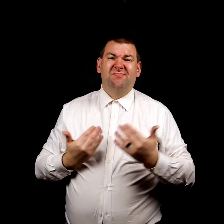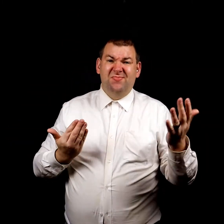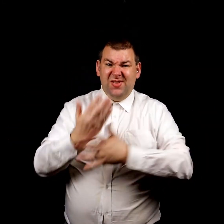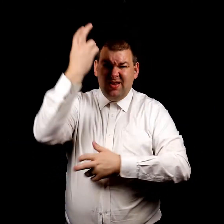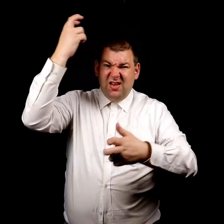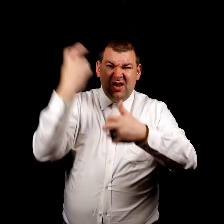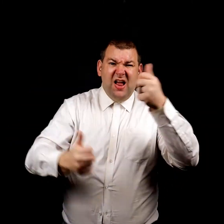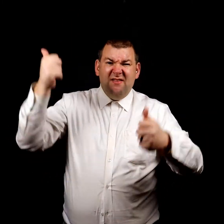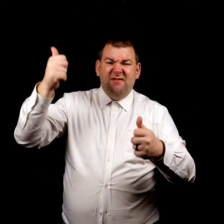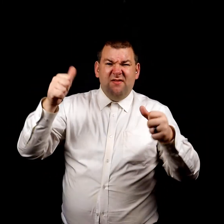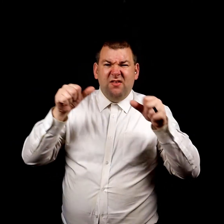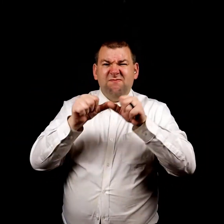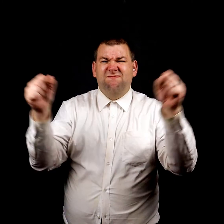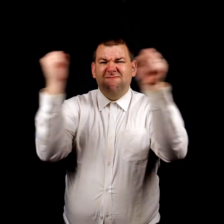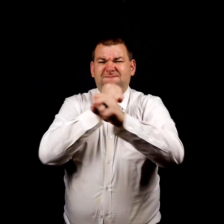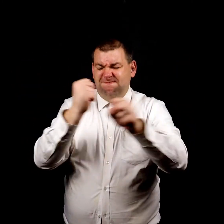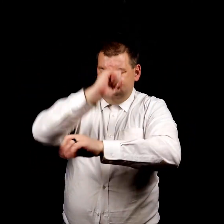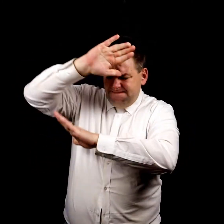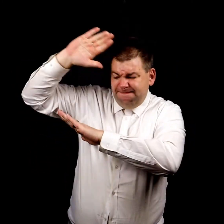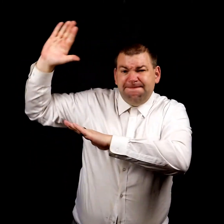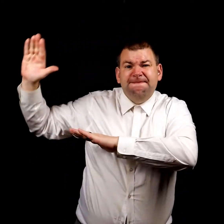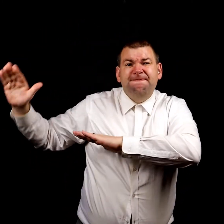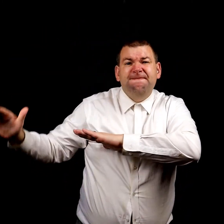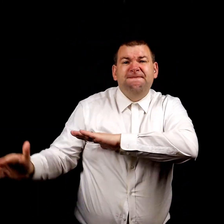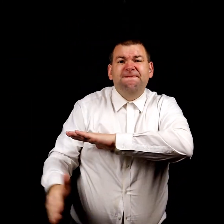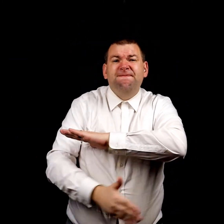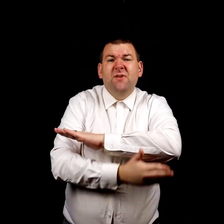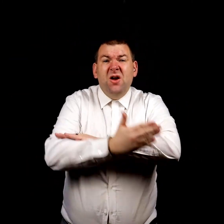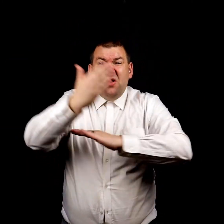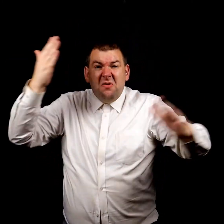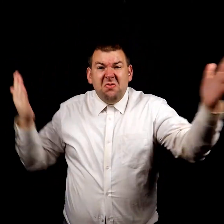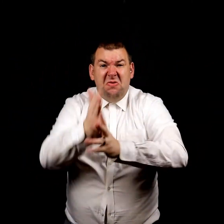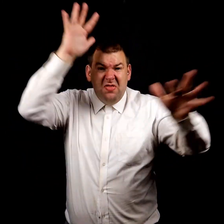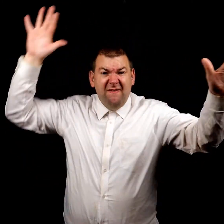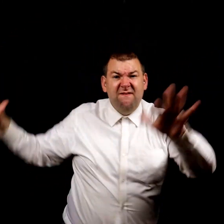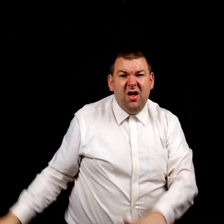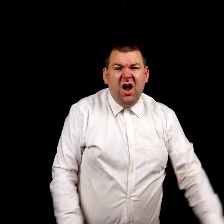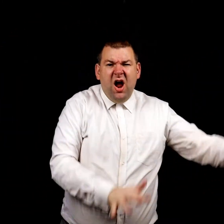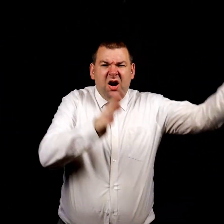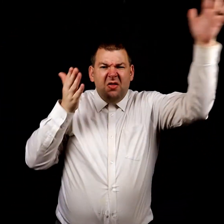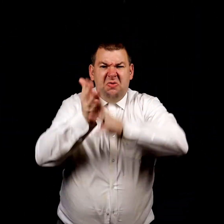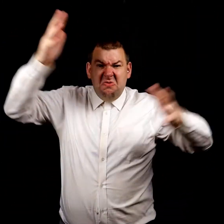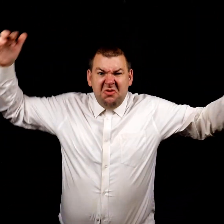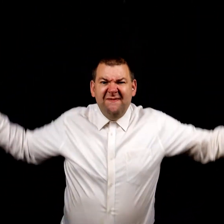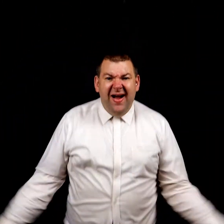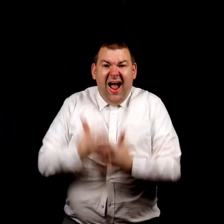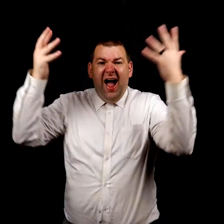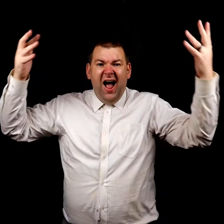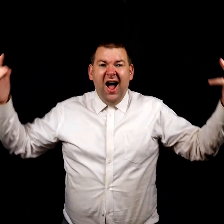toughest side, through the longest night, through the flood and through the fire.